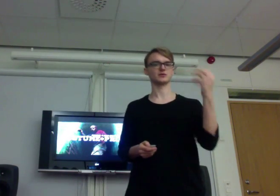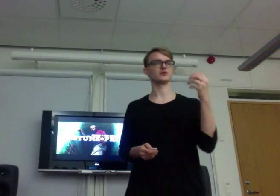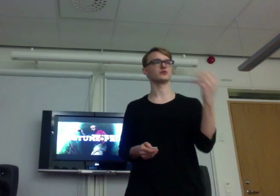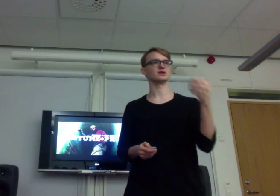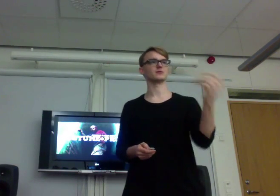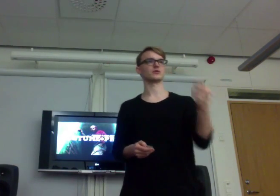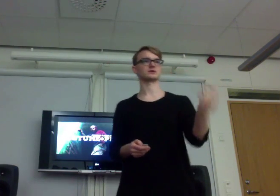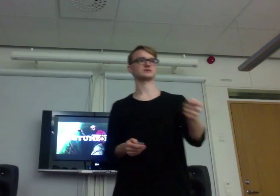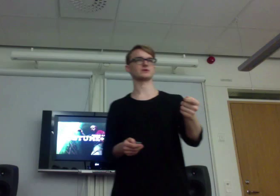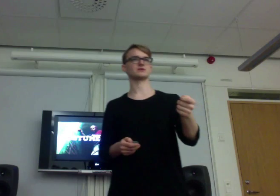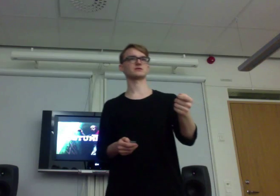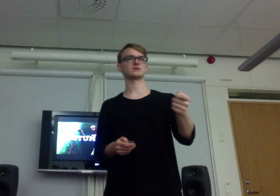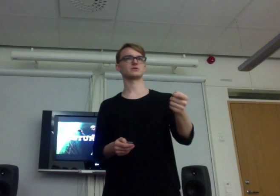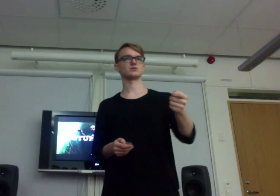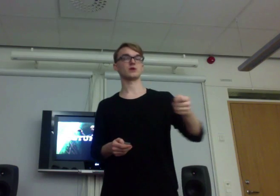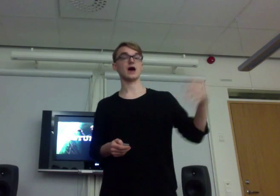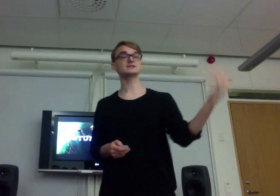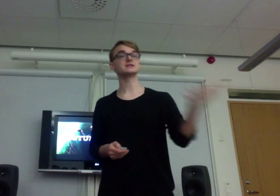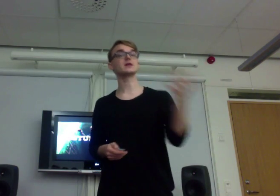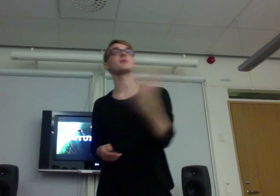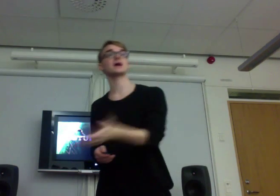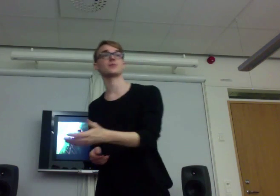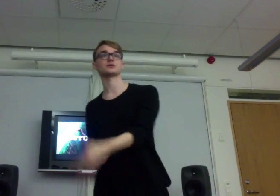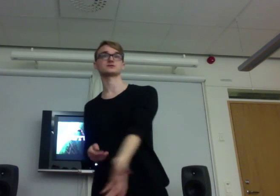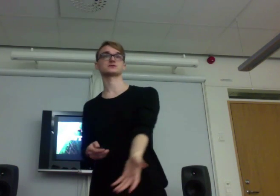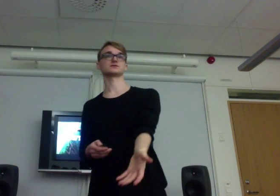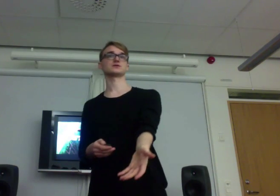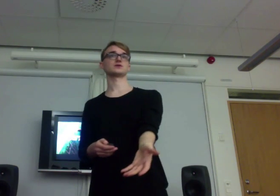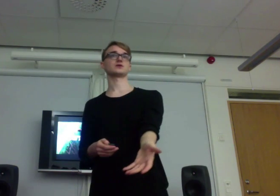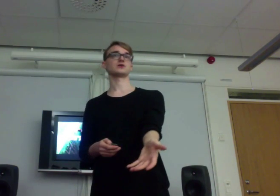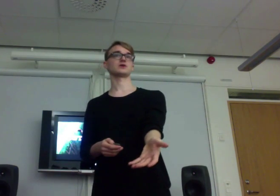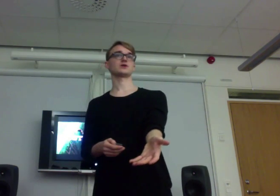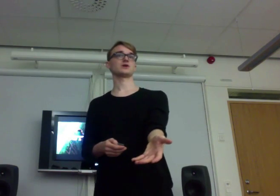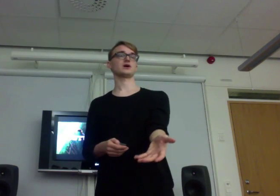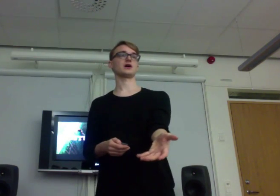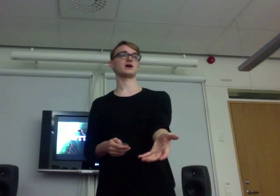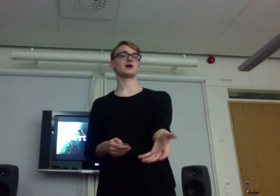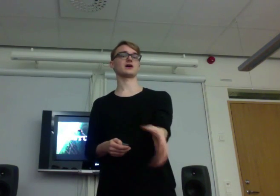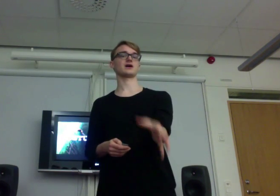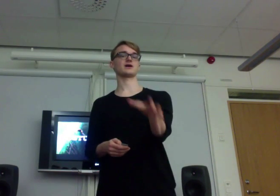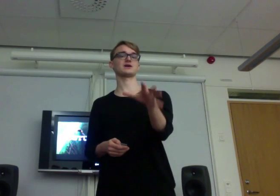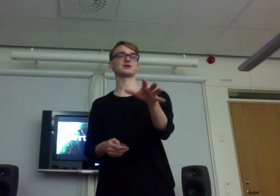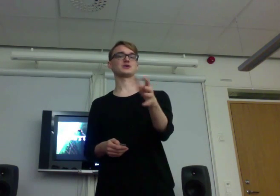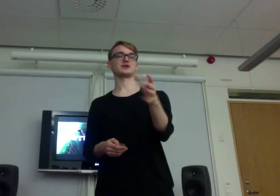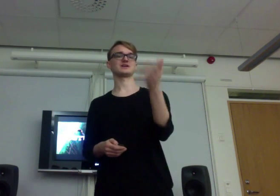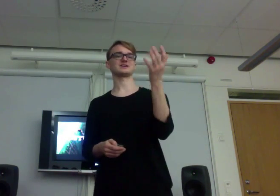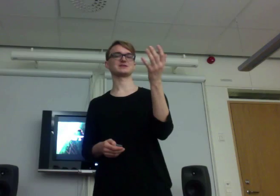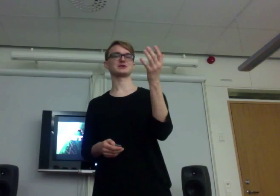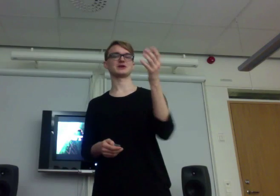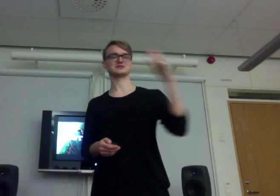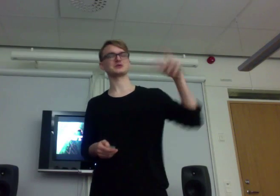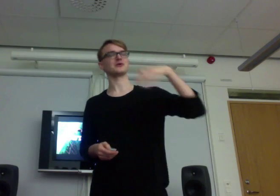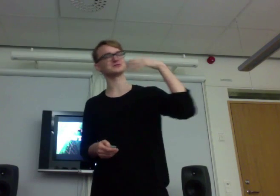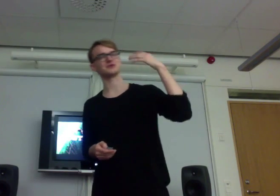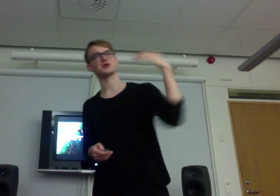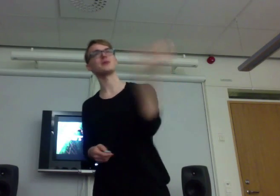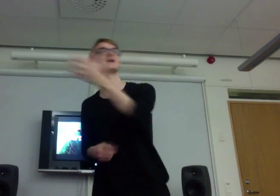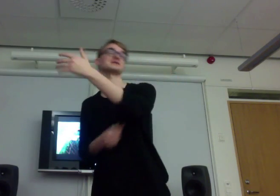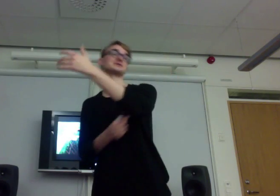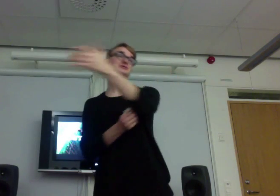really important as well. As in a black box, or sort of compared to